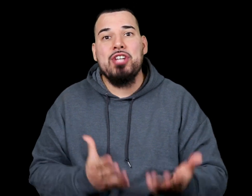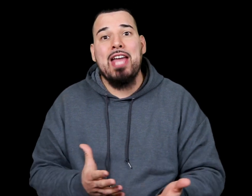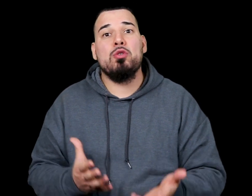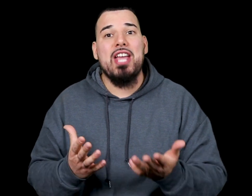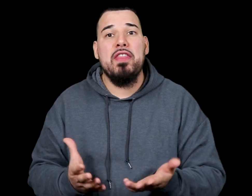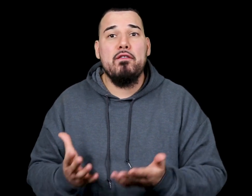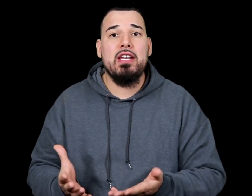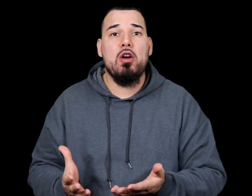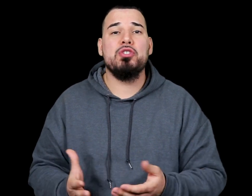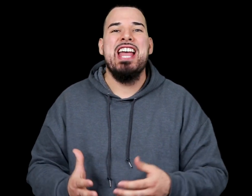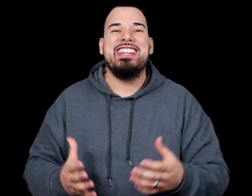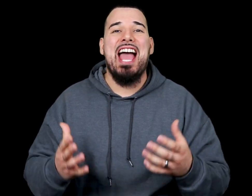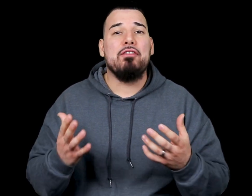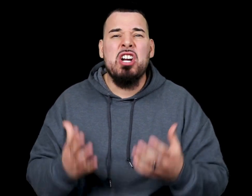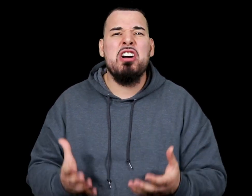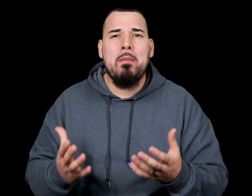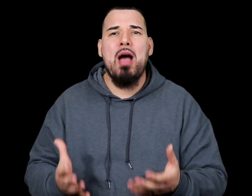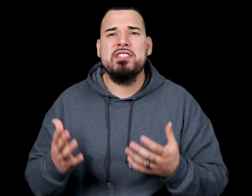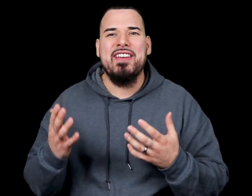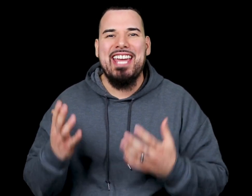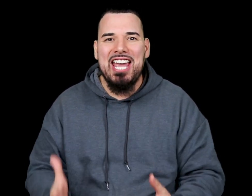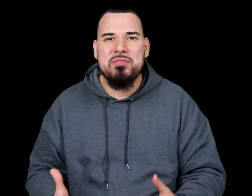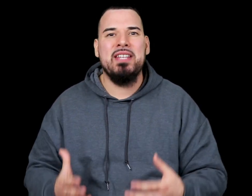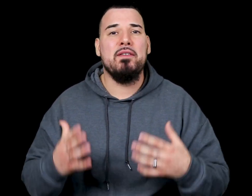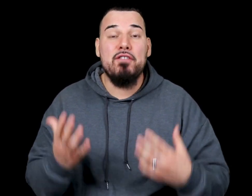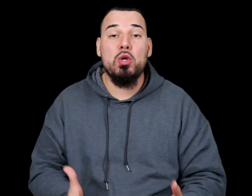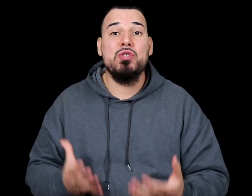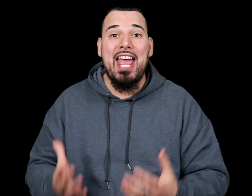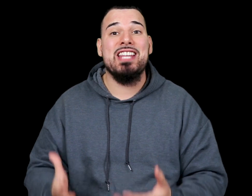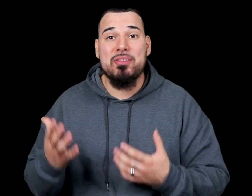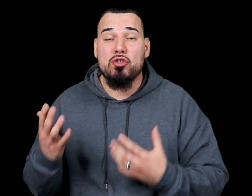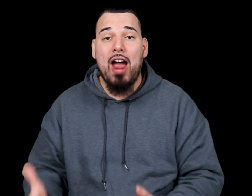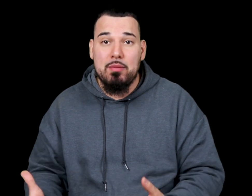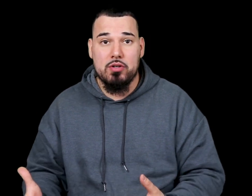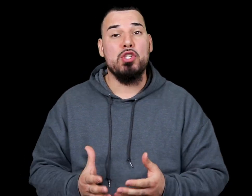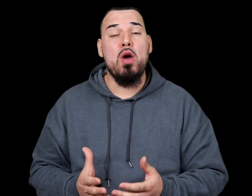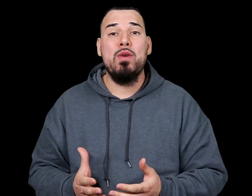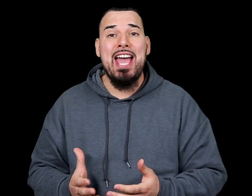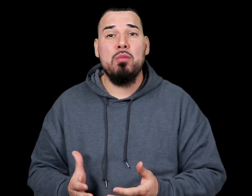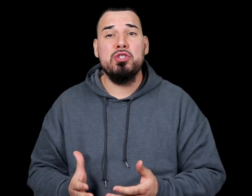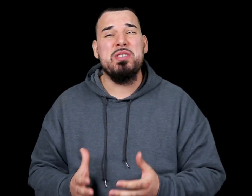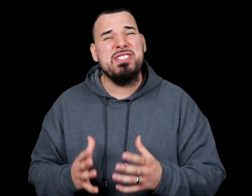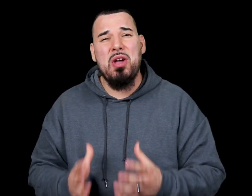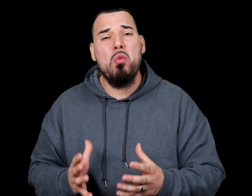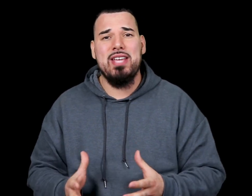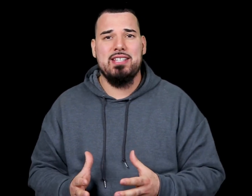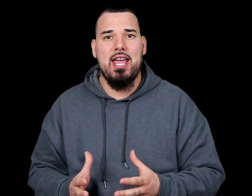channels and the videos that have good amounts of engagement, views, and subscribers. So if we helped you in some way today,